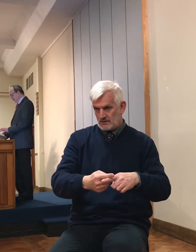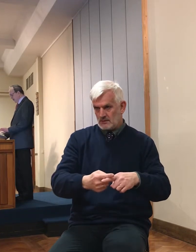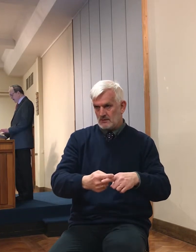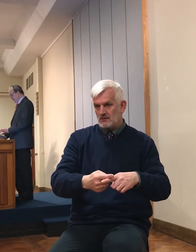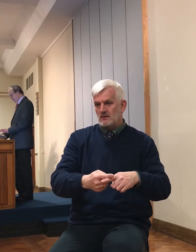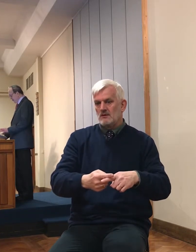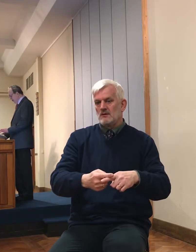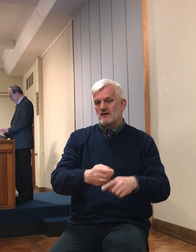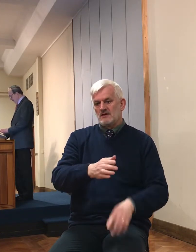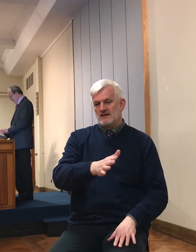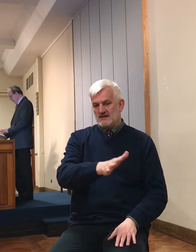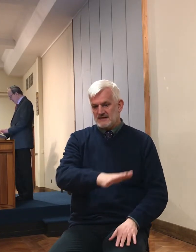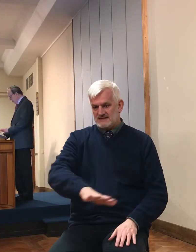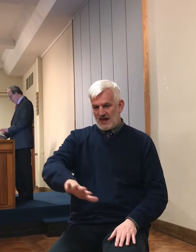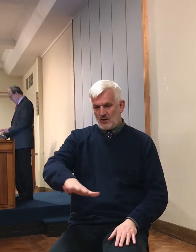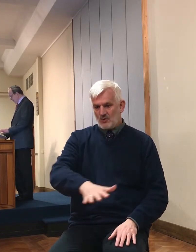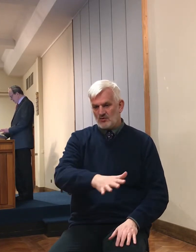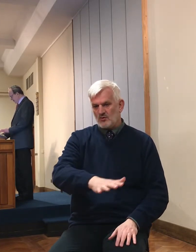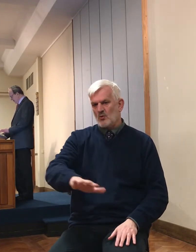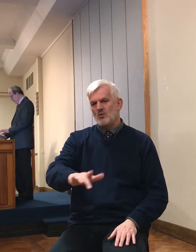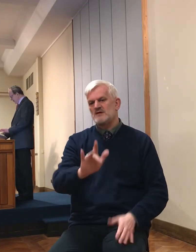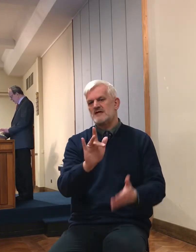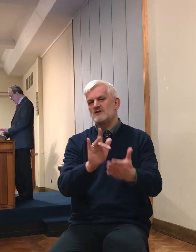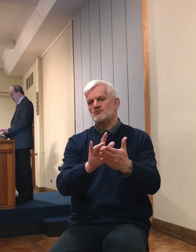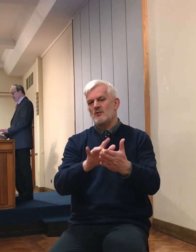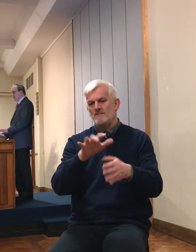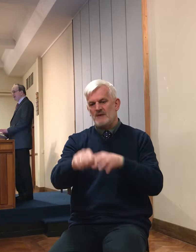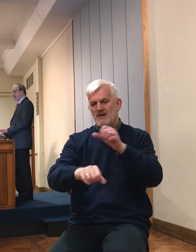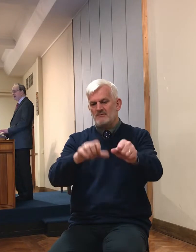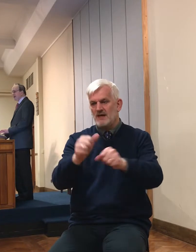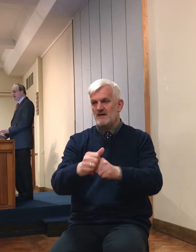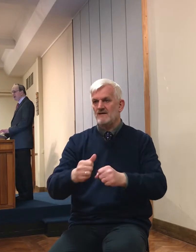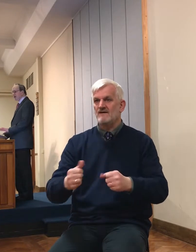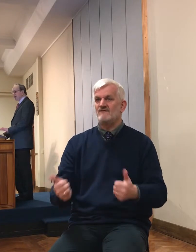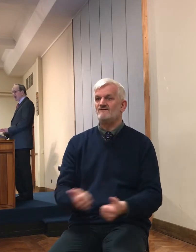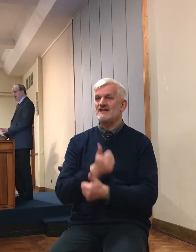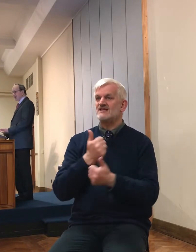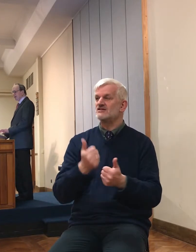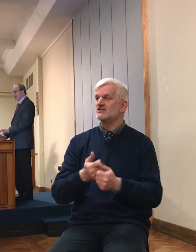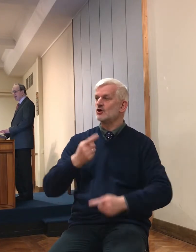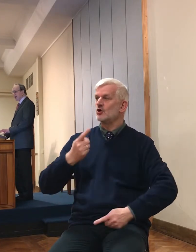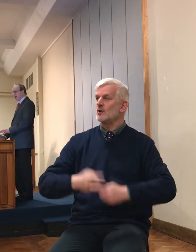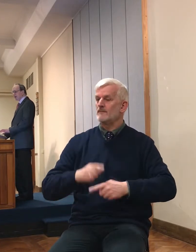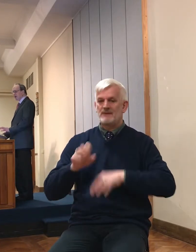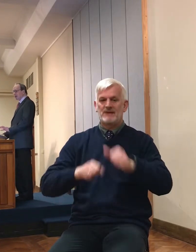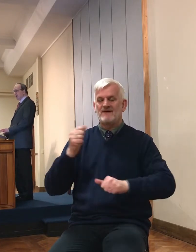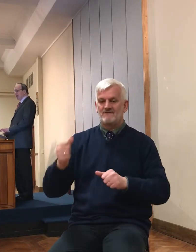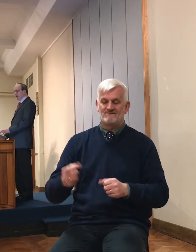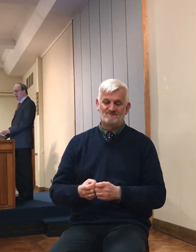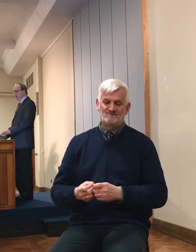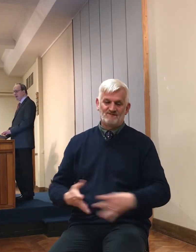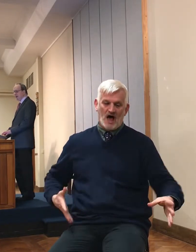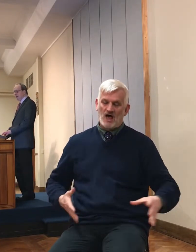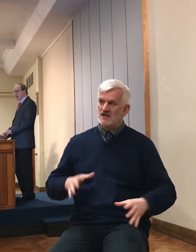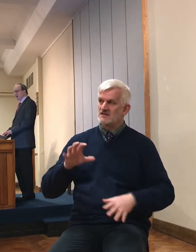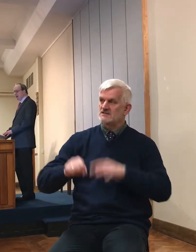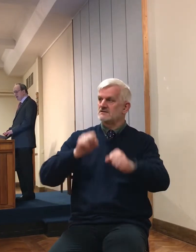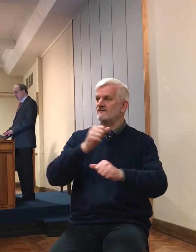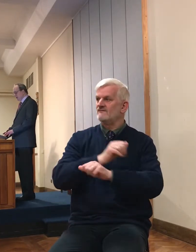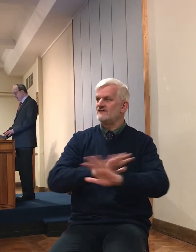conquest is over, almost as soon as it began. It's stunning and speedy,